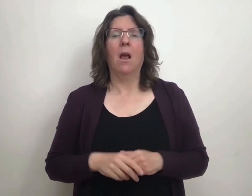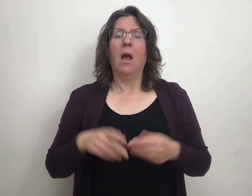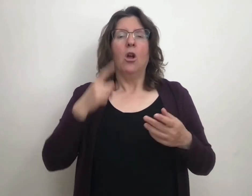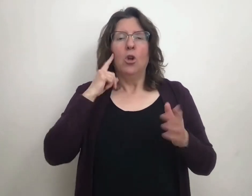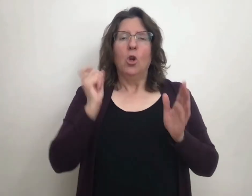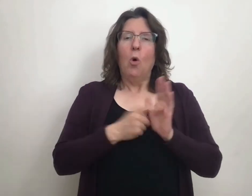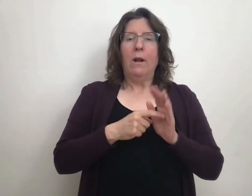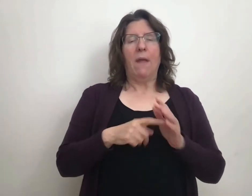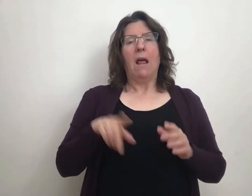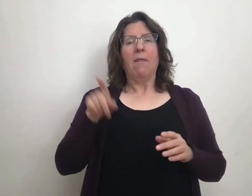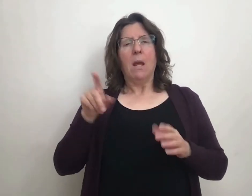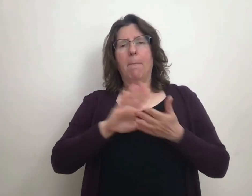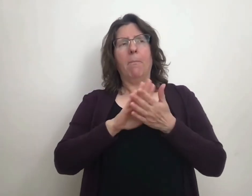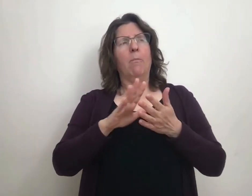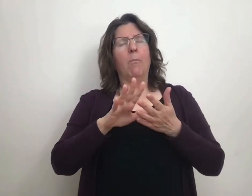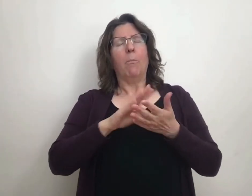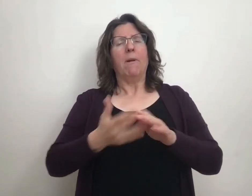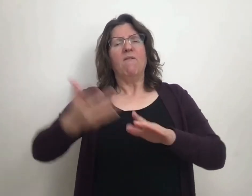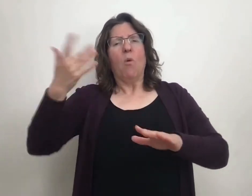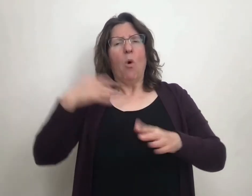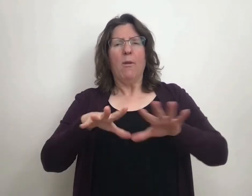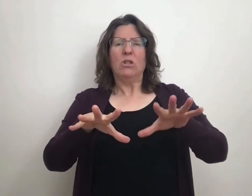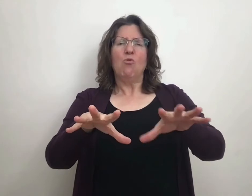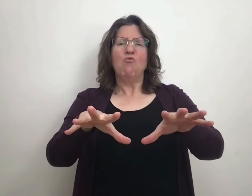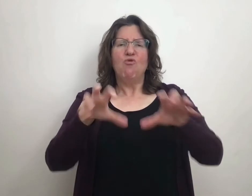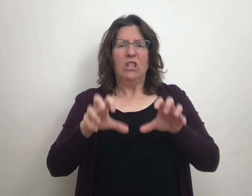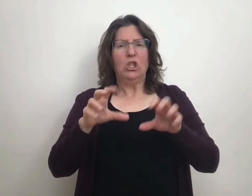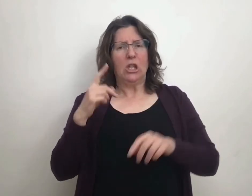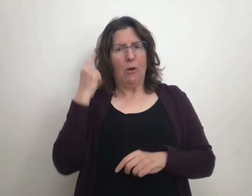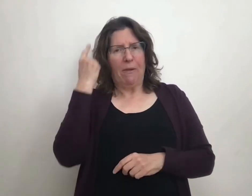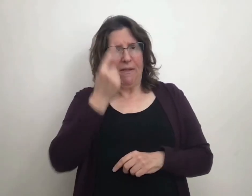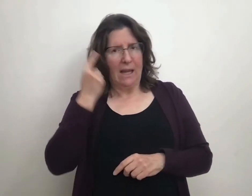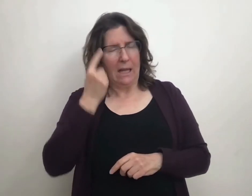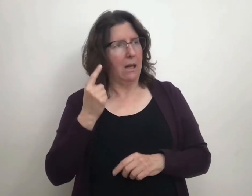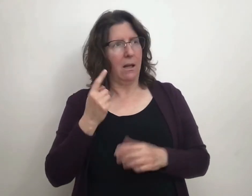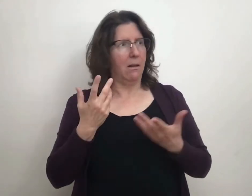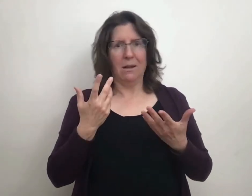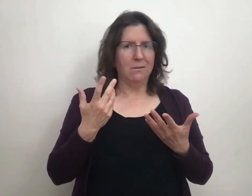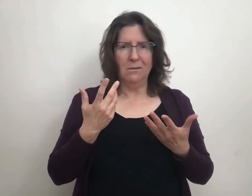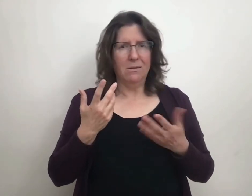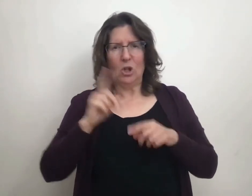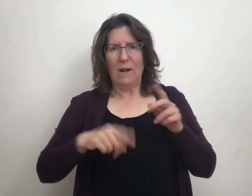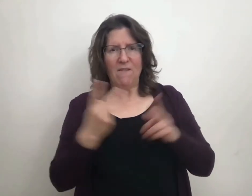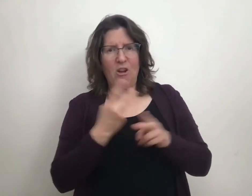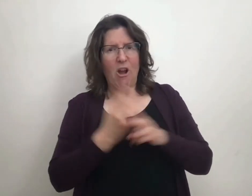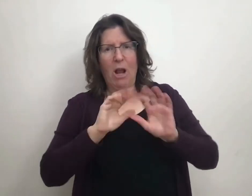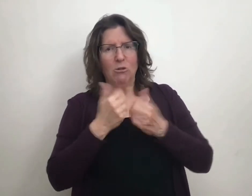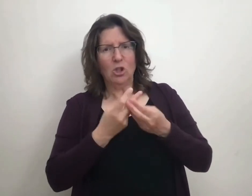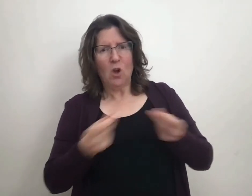In the beginning, they were rigid in their thinking, unable